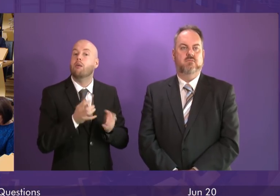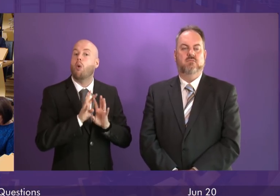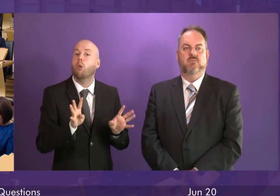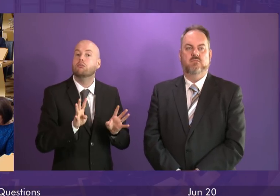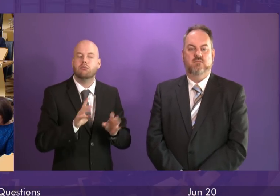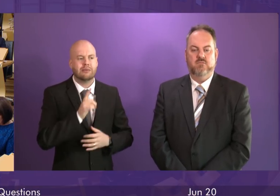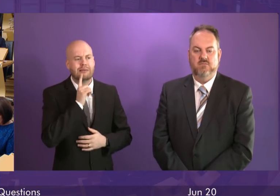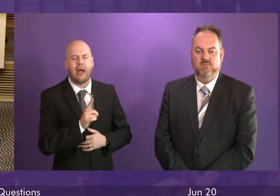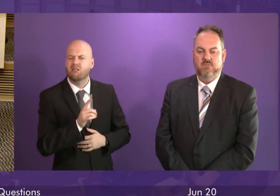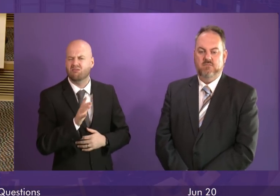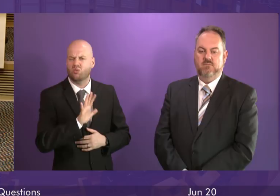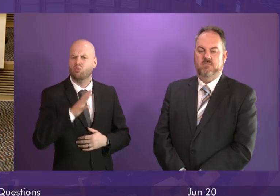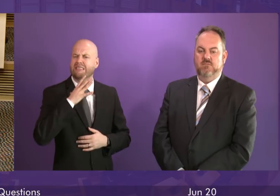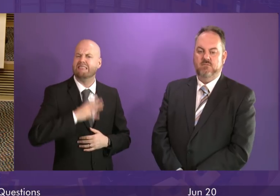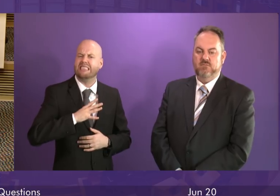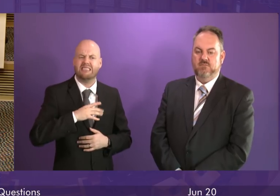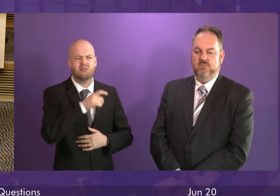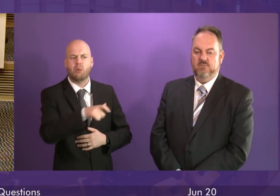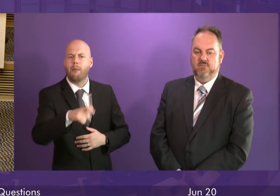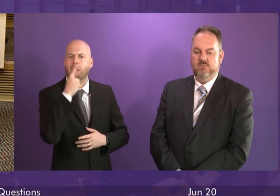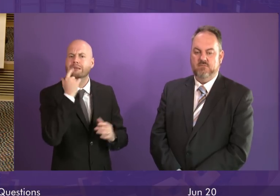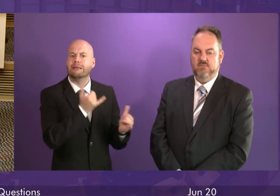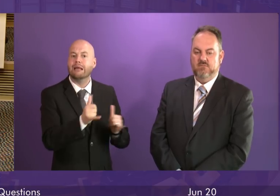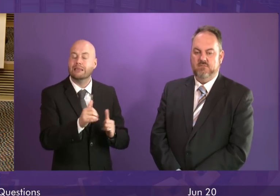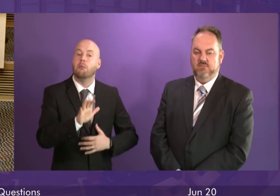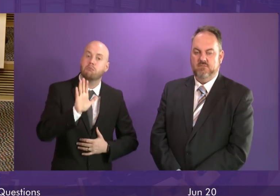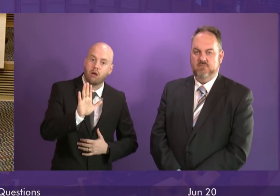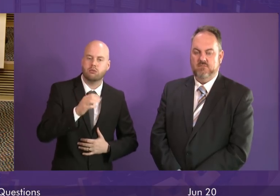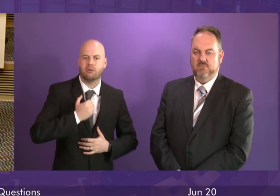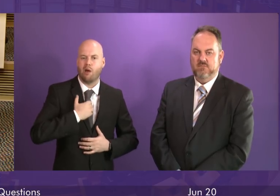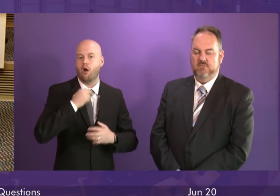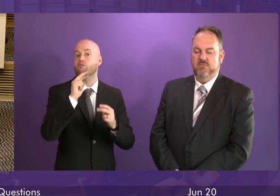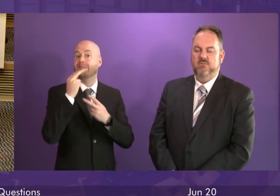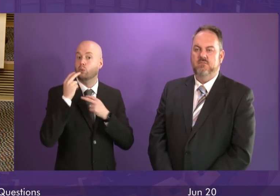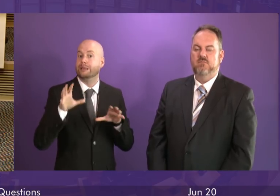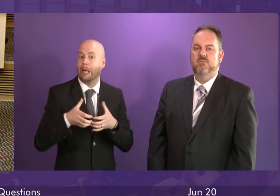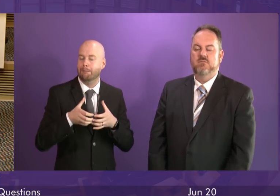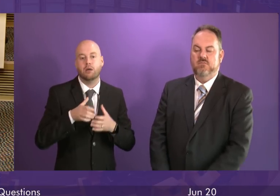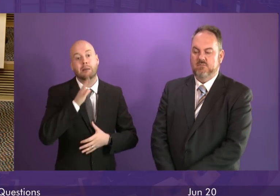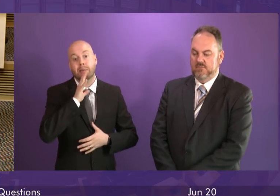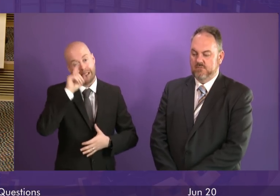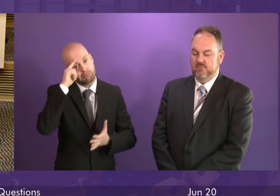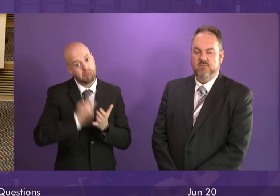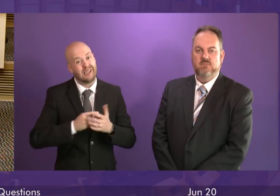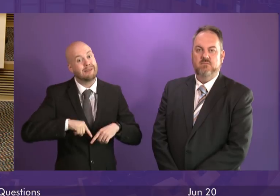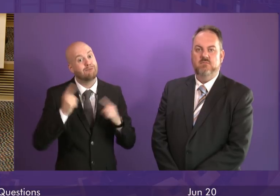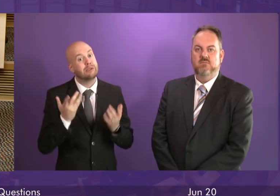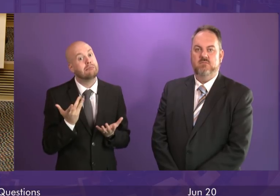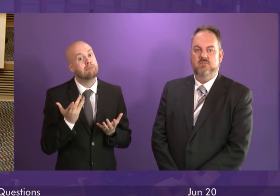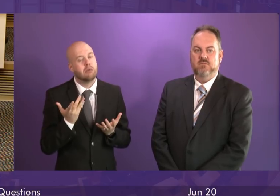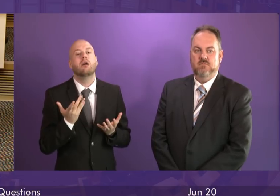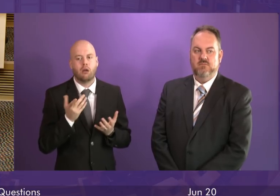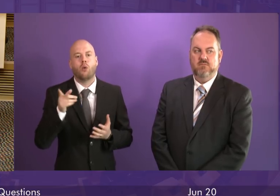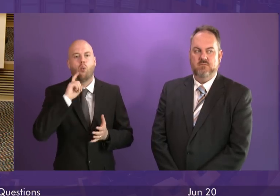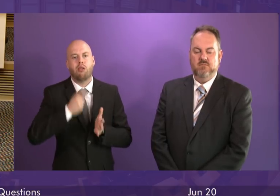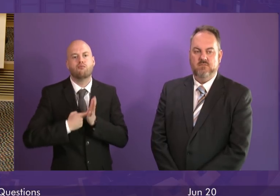population testing but that is something we want the review team to look at and if they come to a different conclusion then any recommendation will be